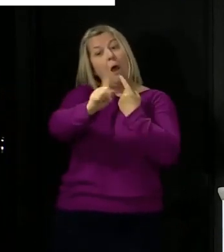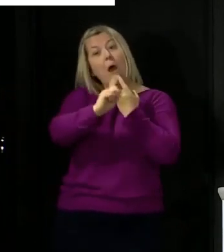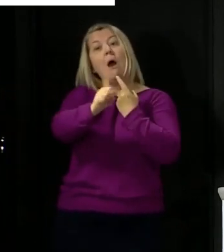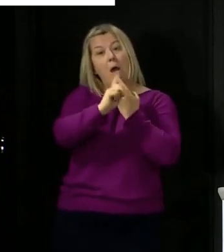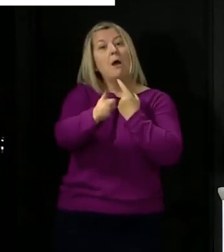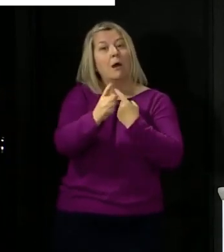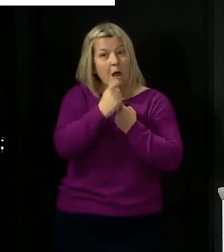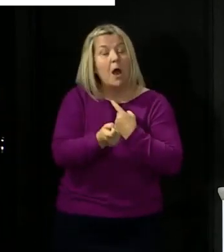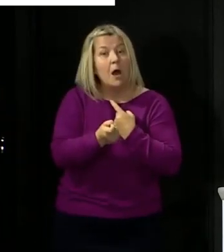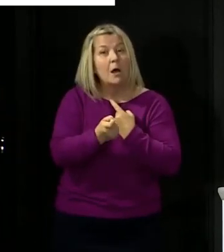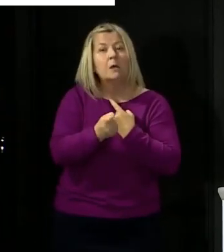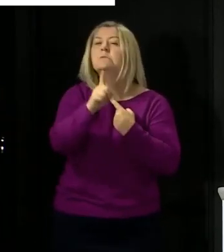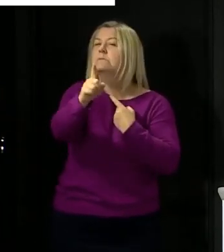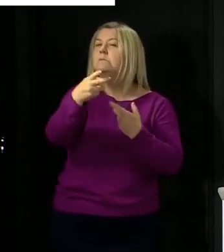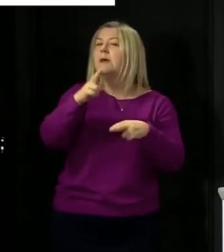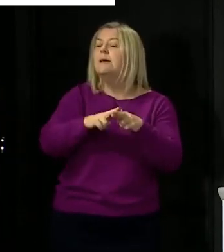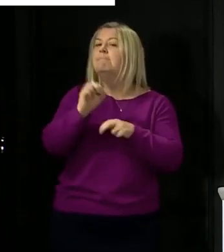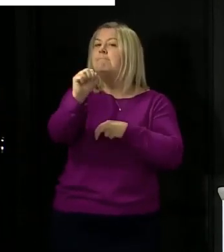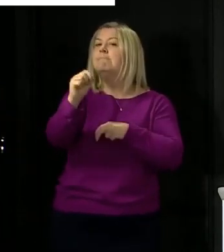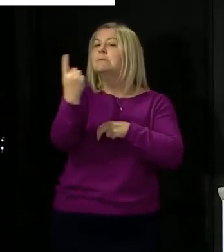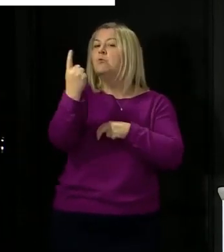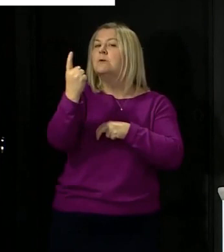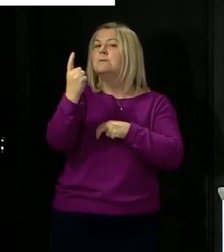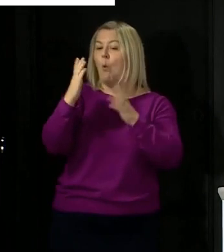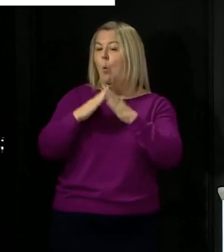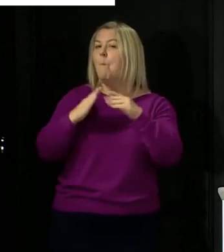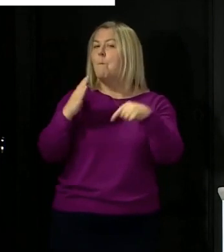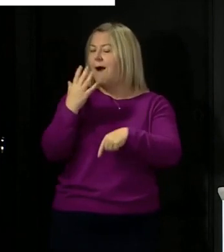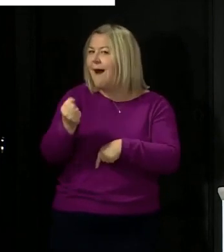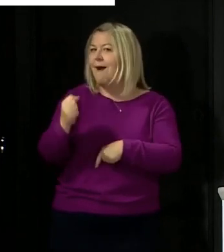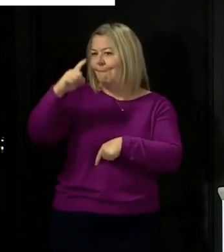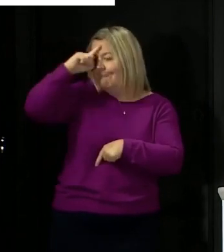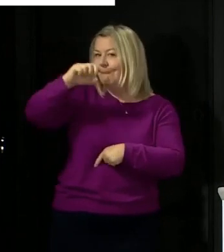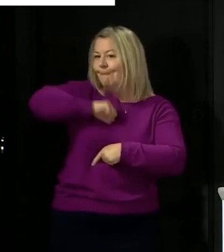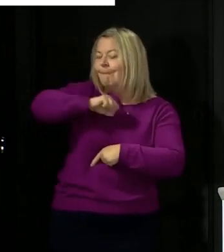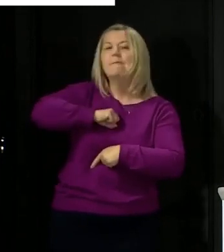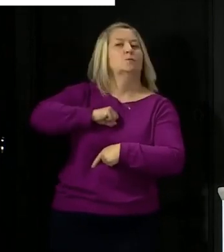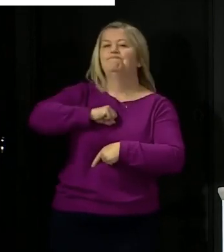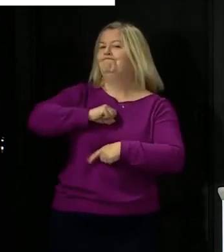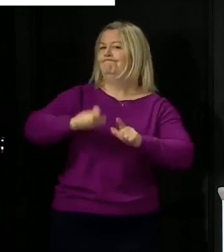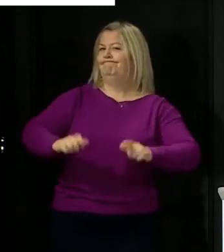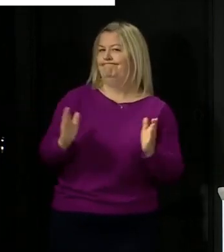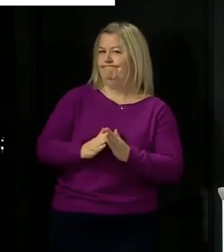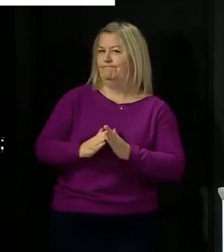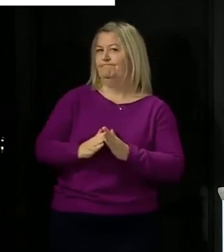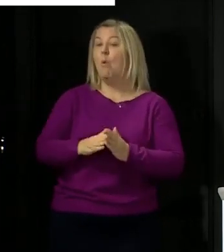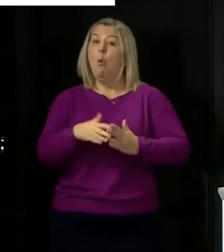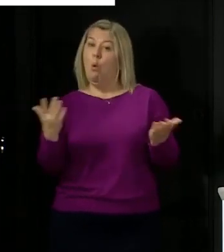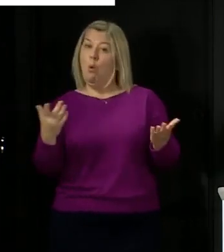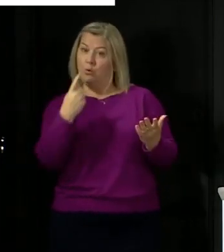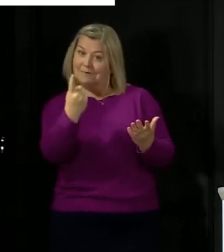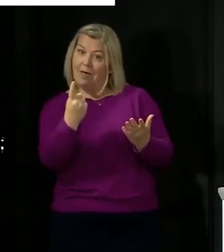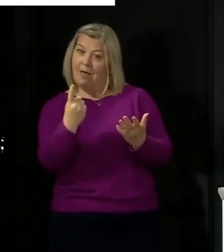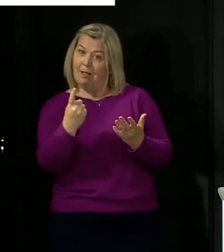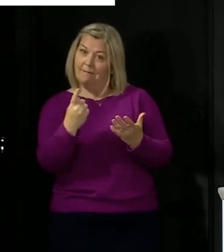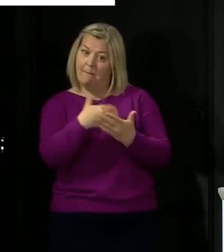apply if you or someone in your household has symptoms of the virus or if you received a letter explaining that you are in the shielded group. In